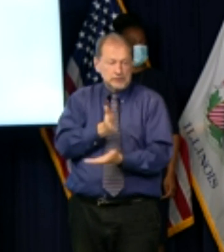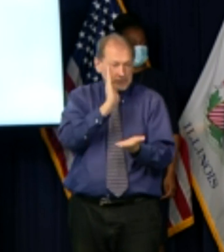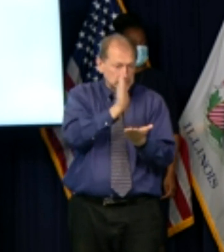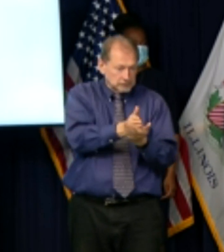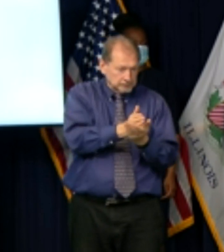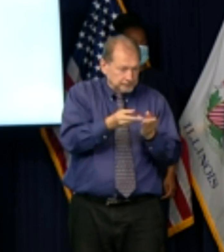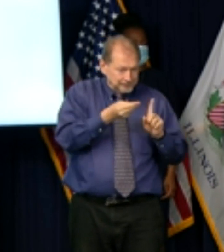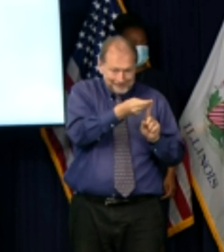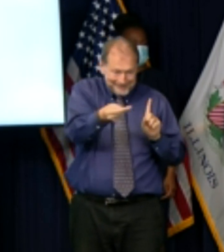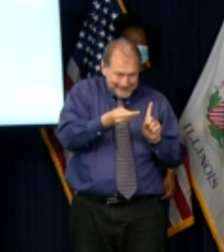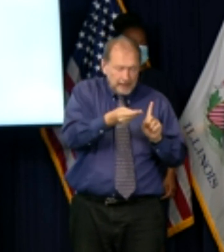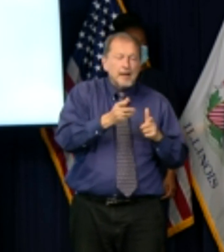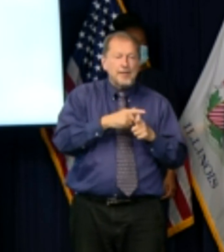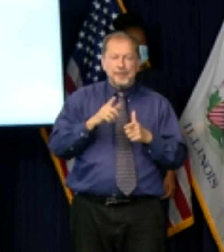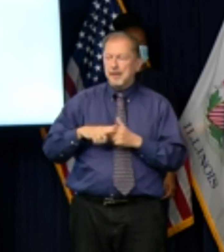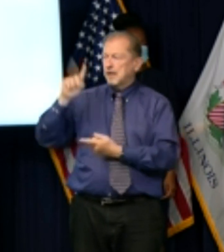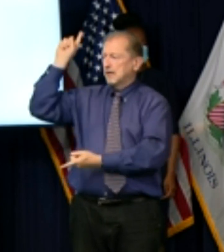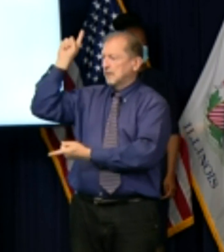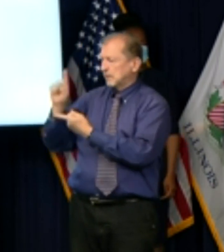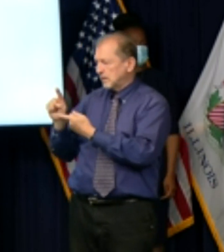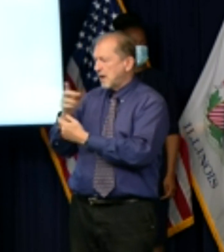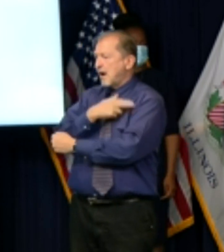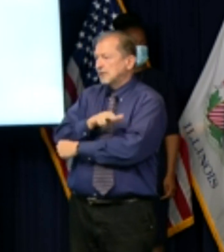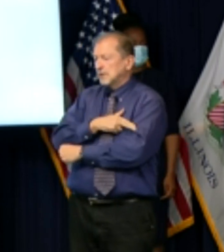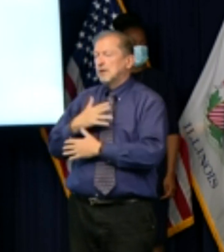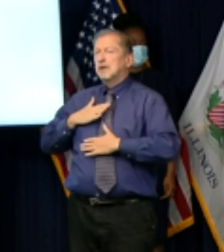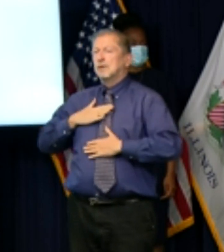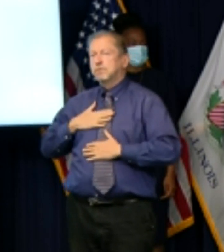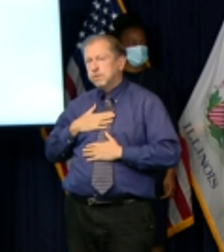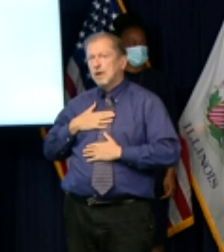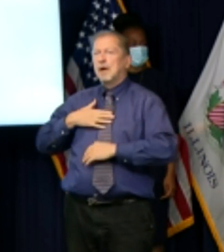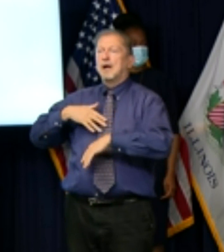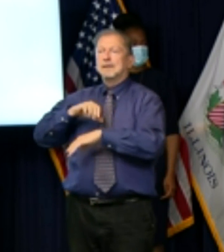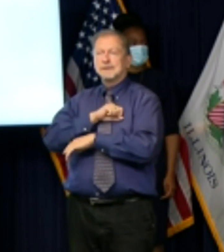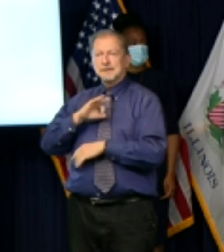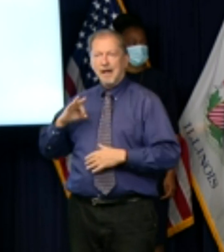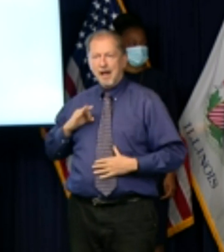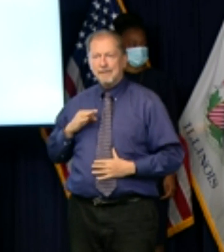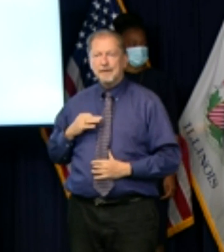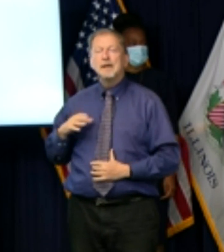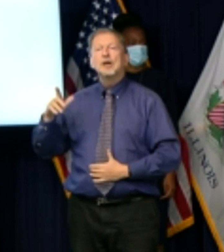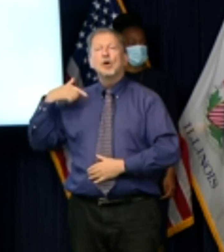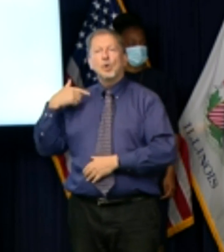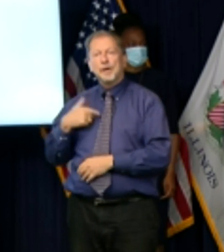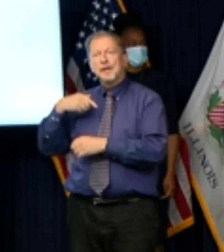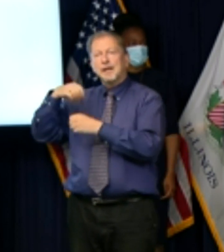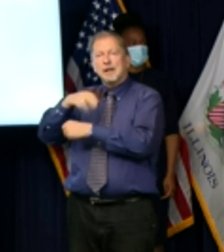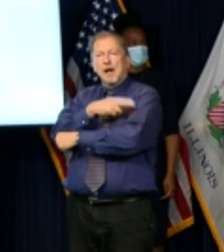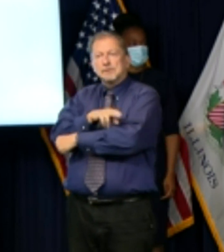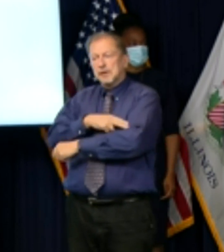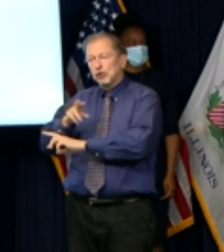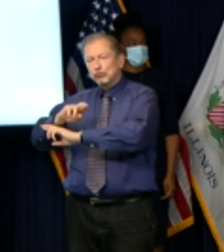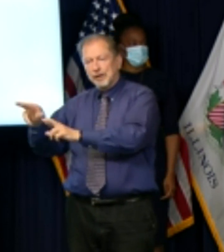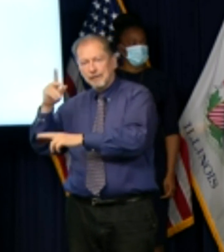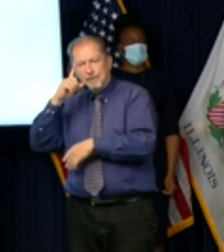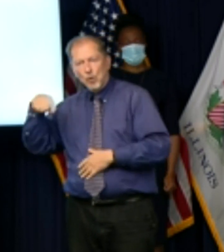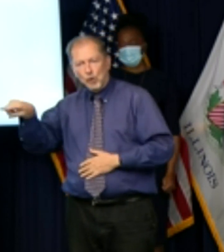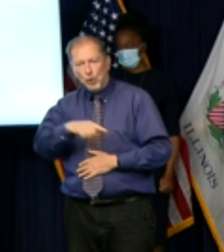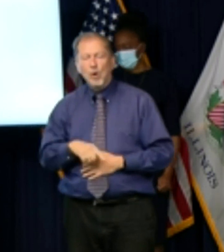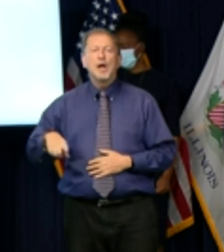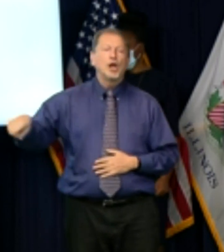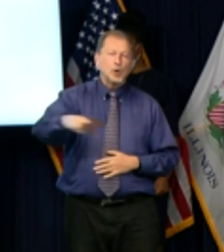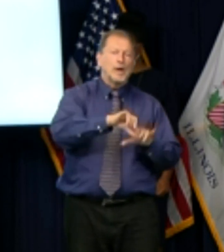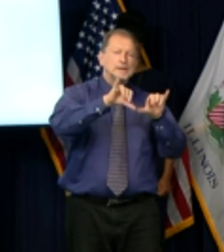and our staff our message to you is we stay in the hospital for you and we need you to stay home for us